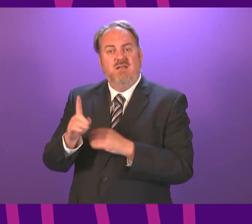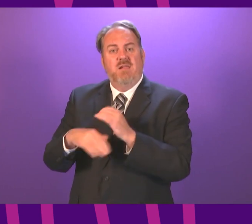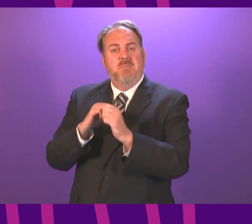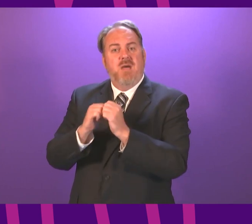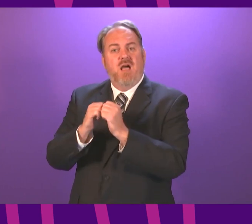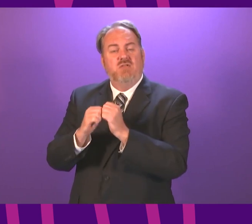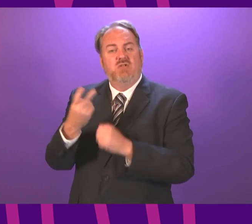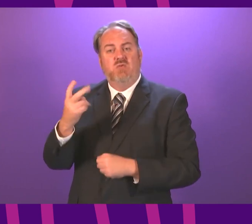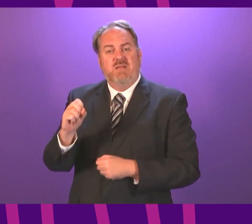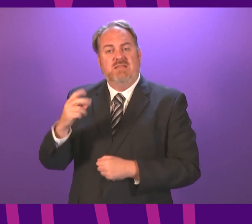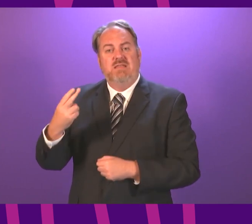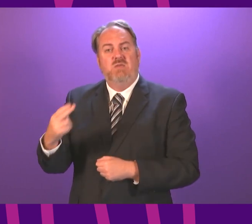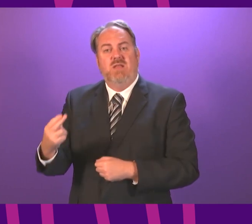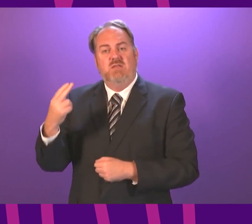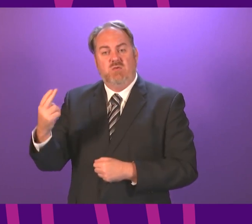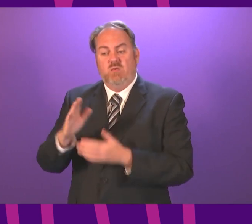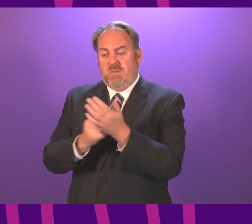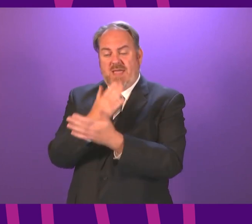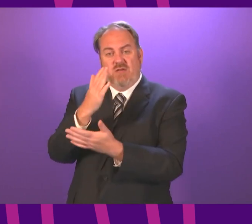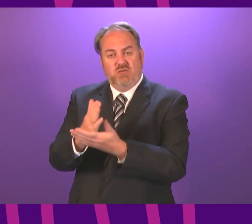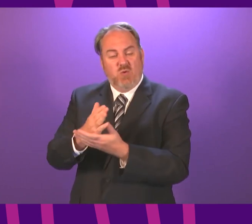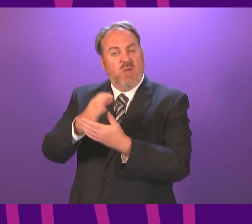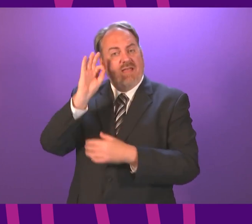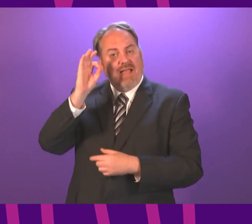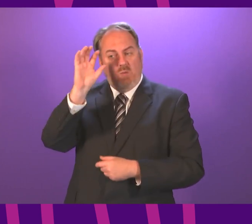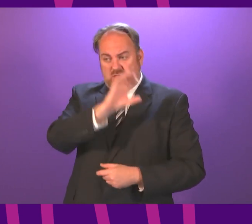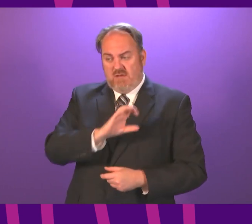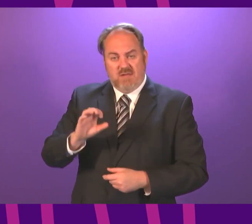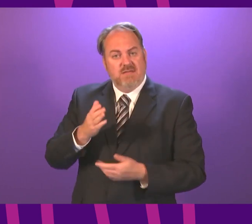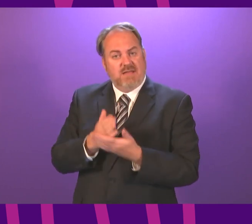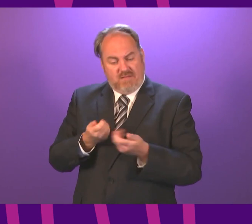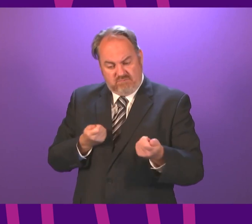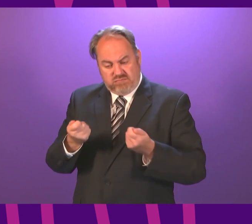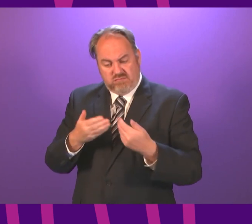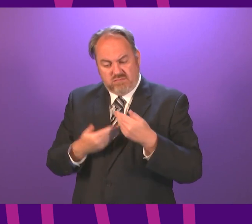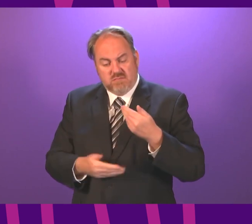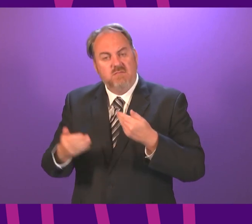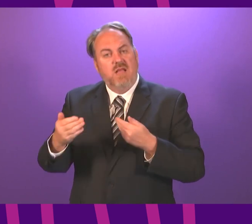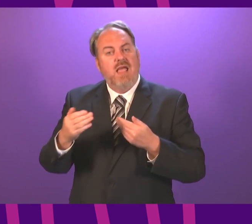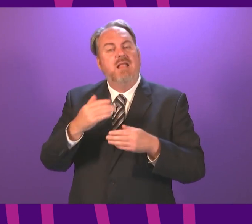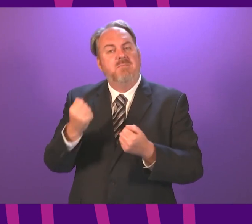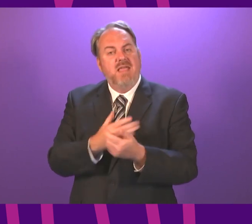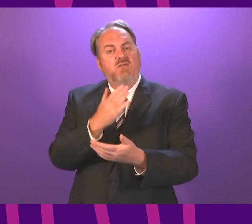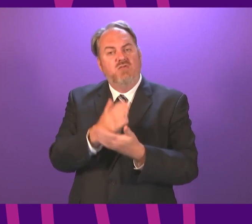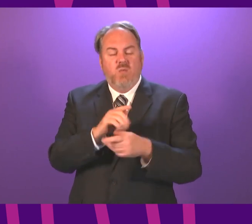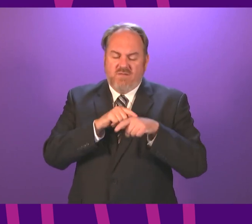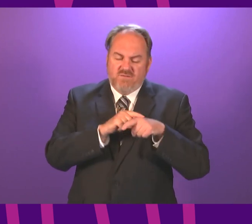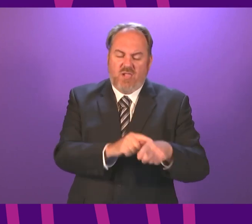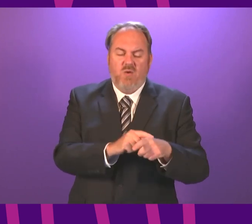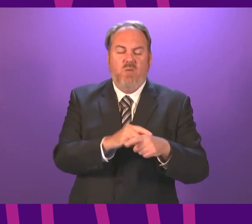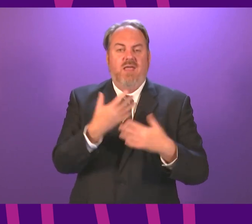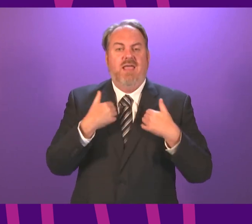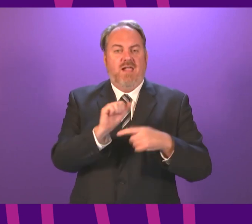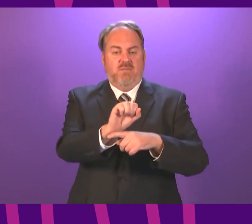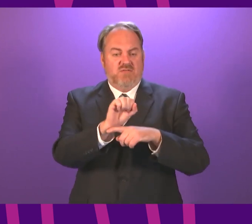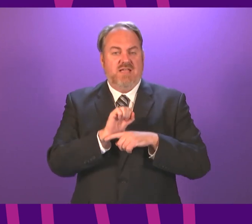while public health measures remain in place. Officials